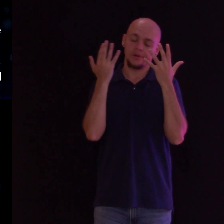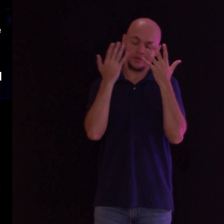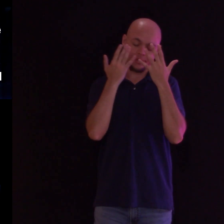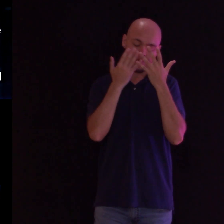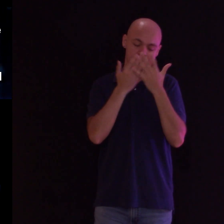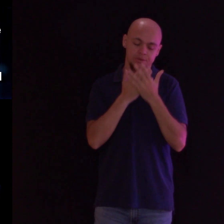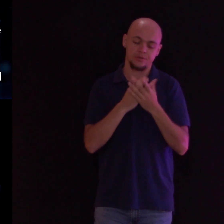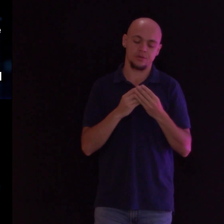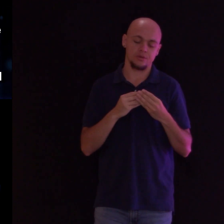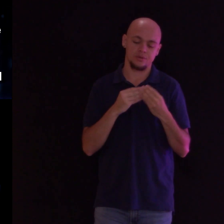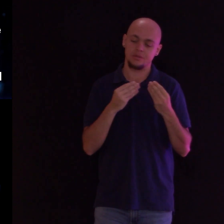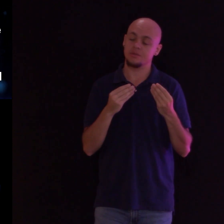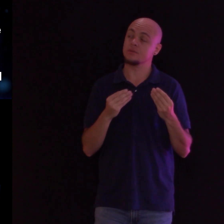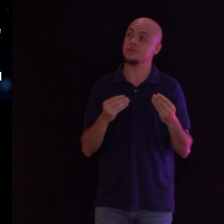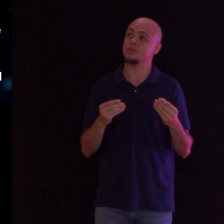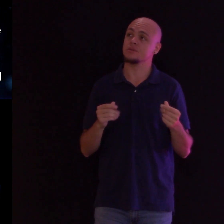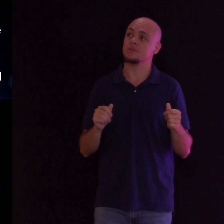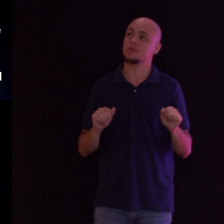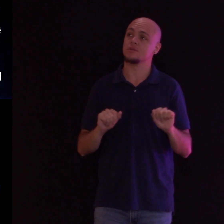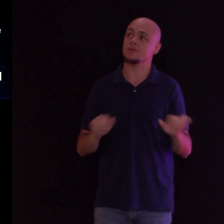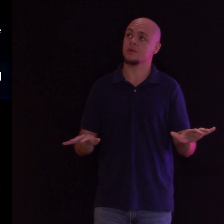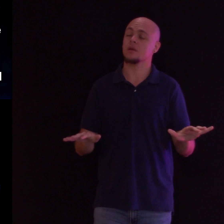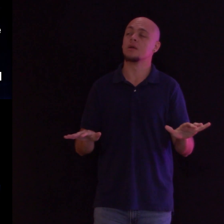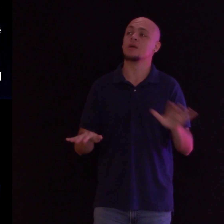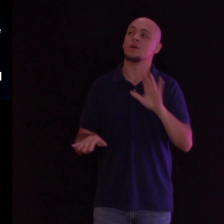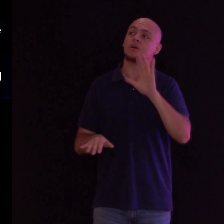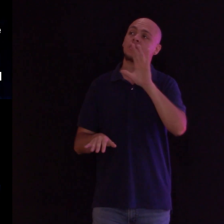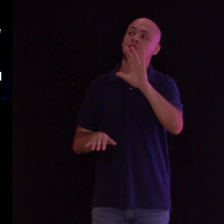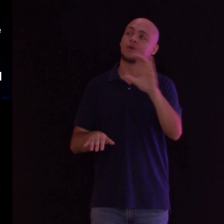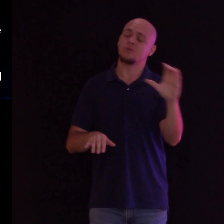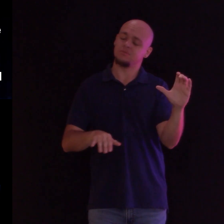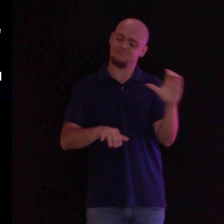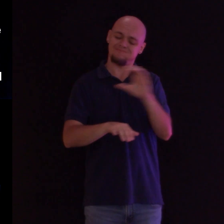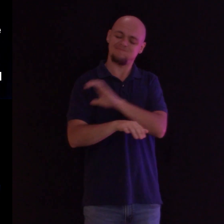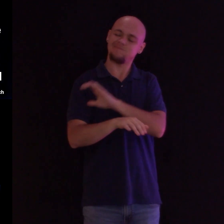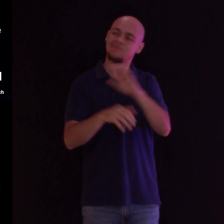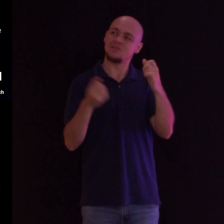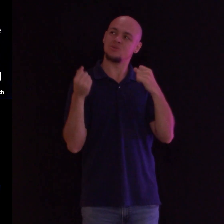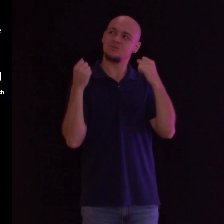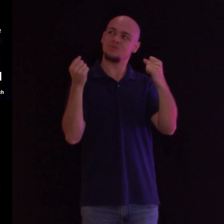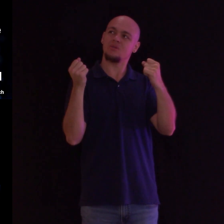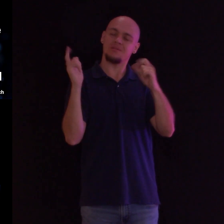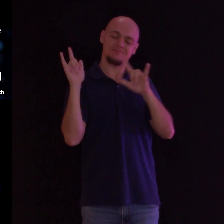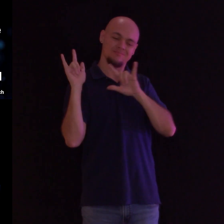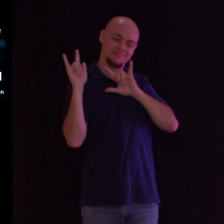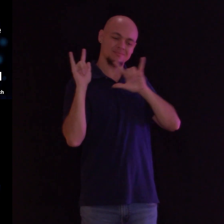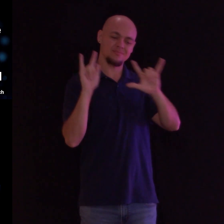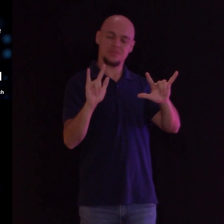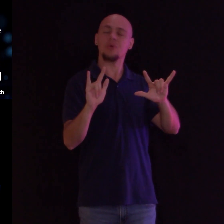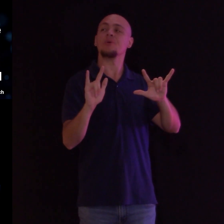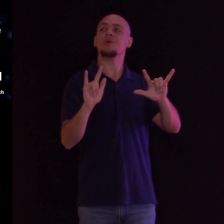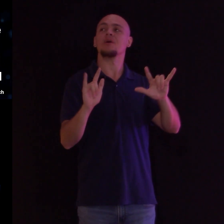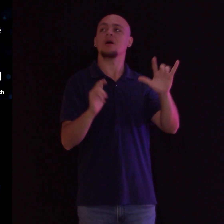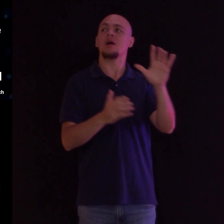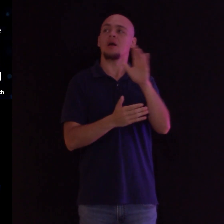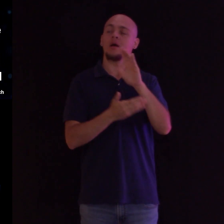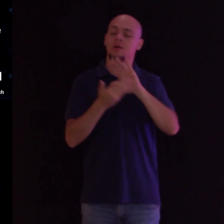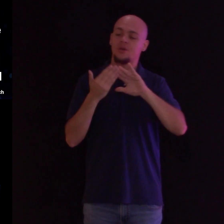fall Show your mighty hand Heal our streets and